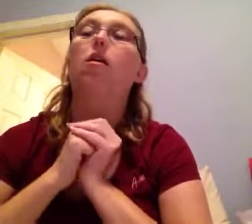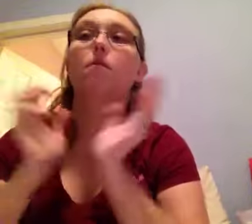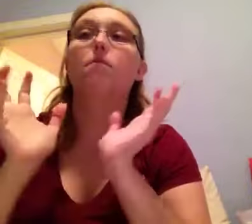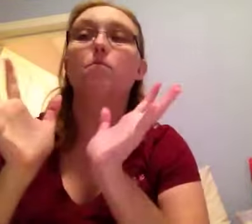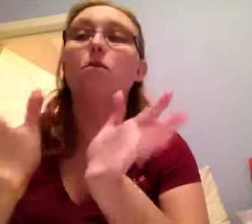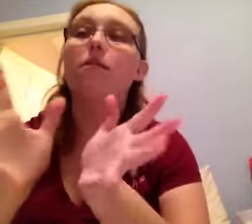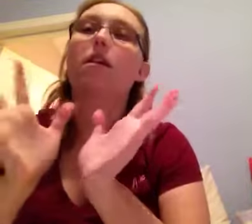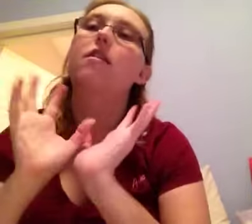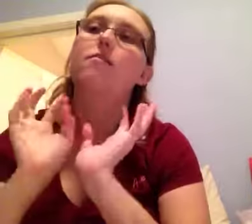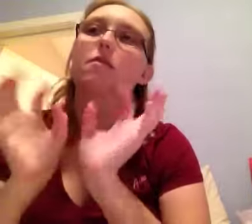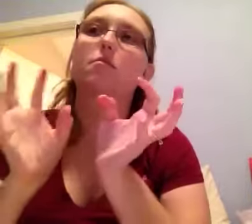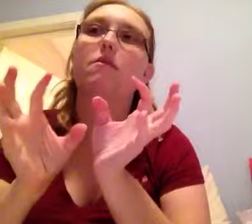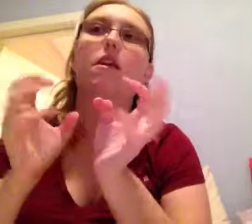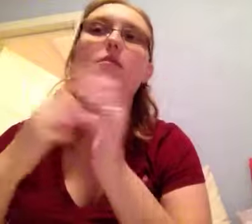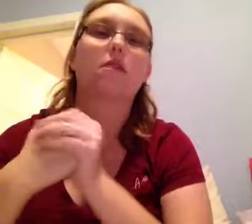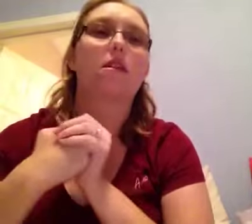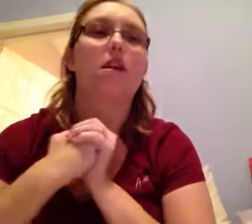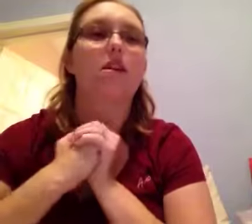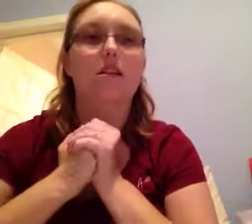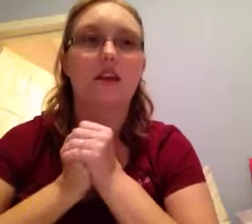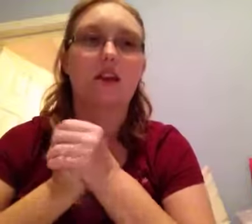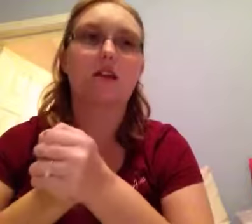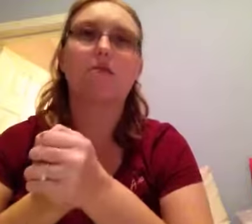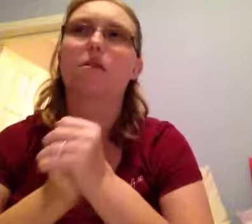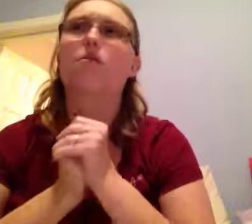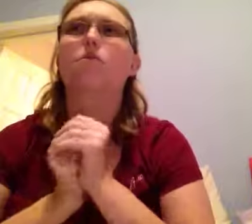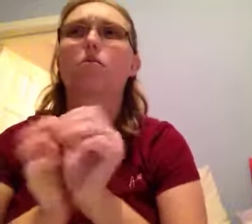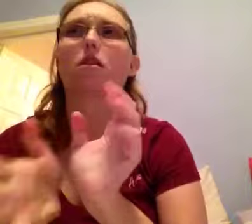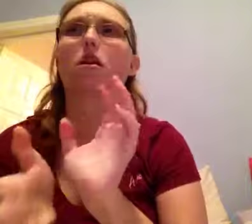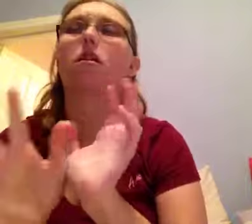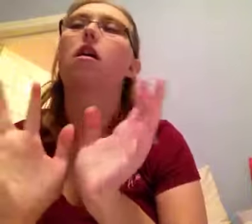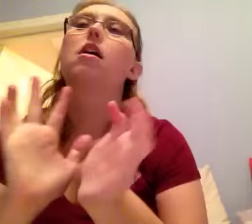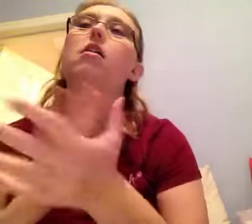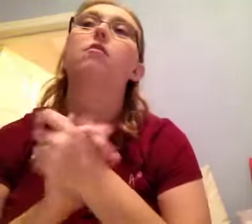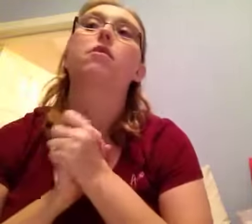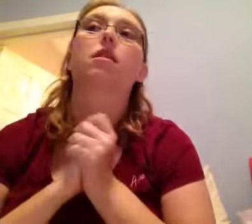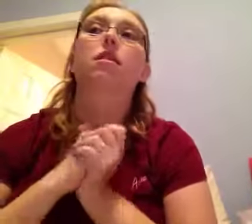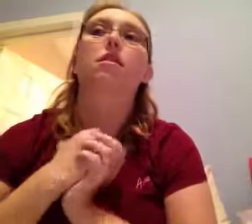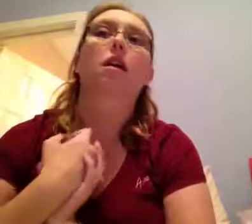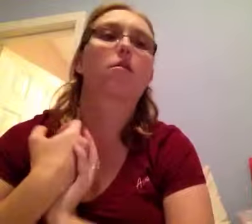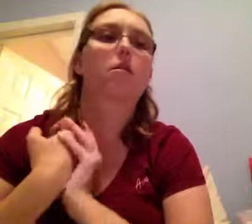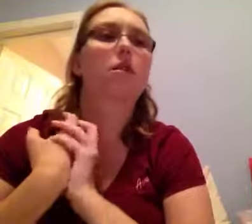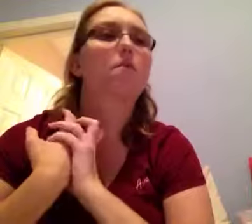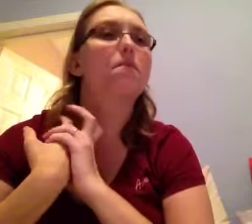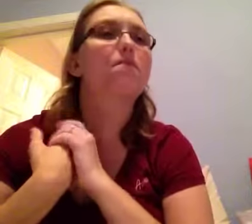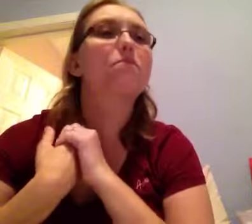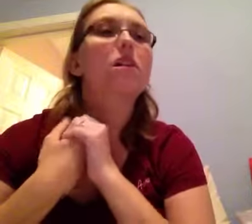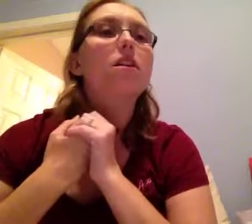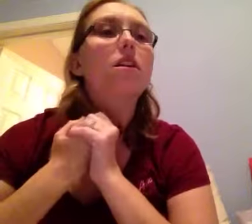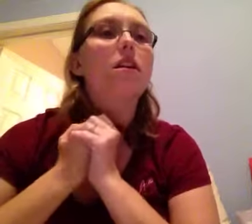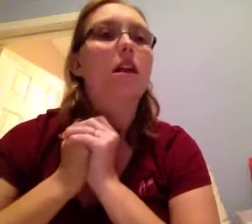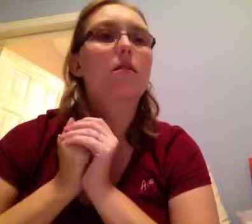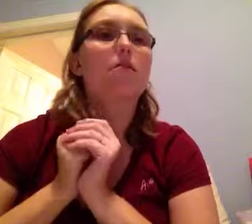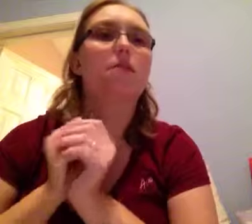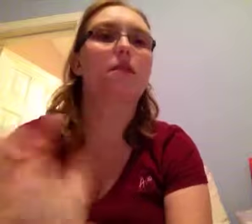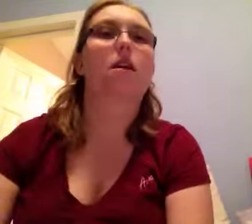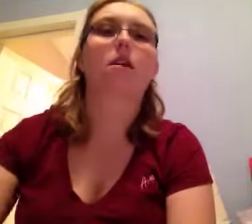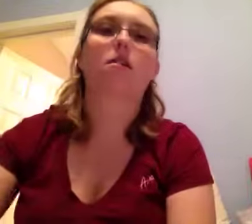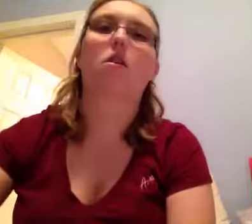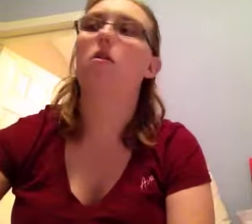um, movie. This movie I rated a C. It was pretty good. It wasn't that great. The next movie I saw